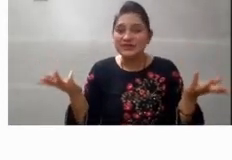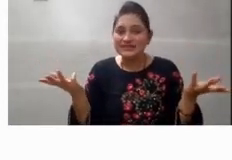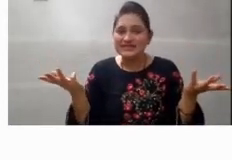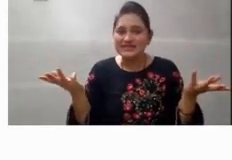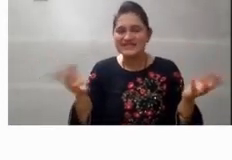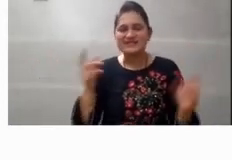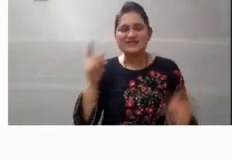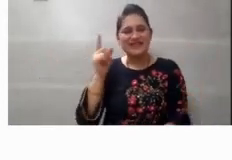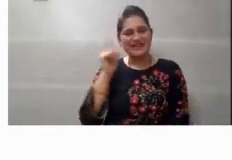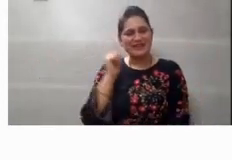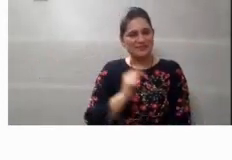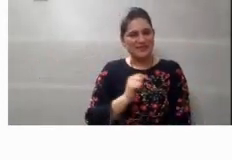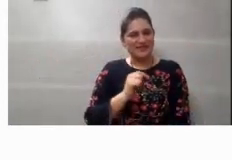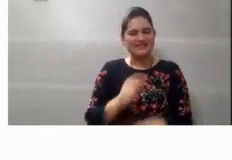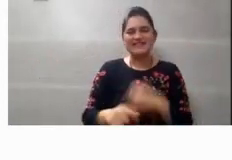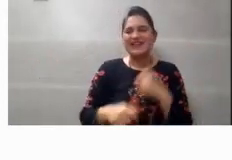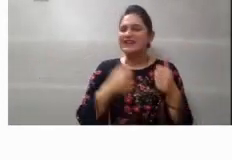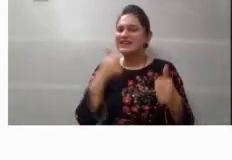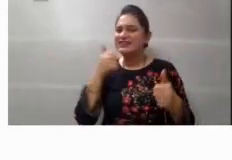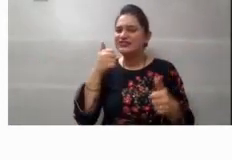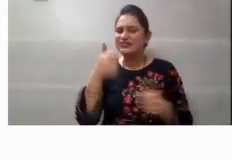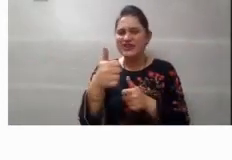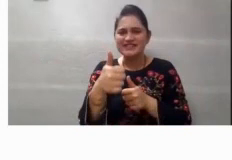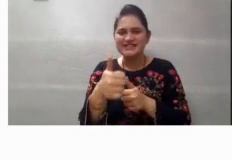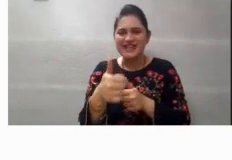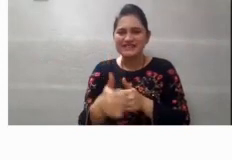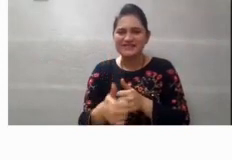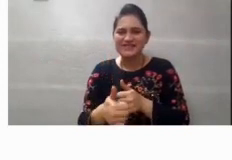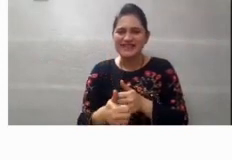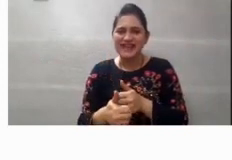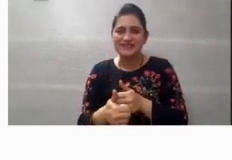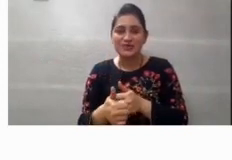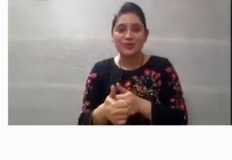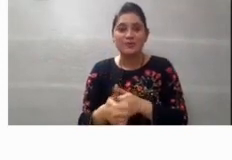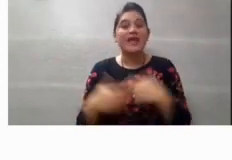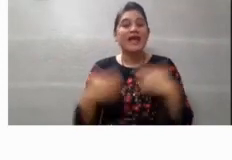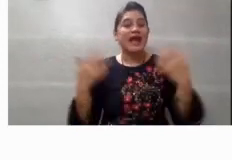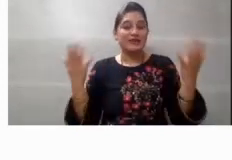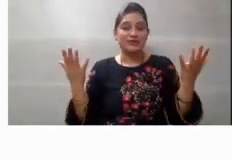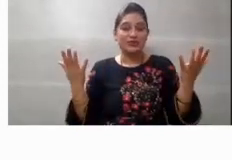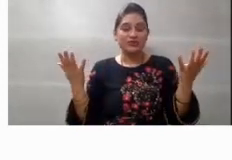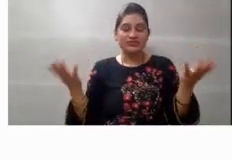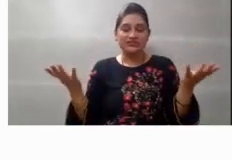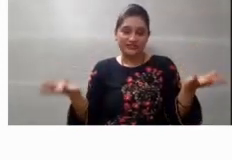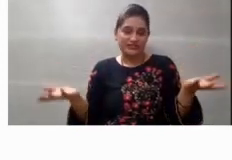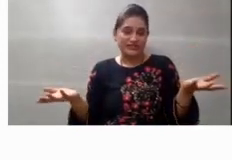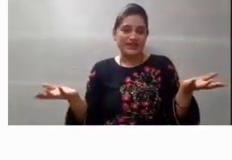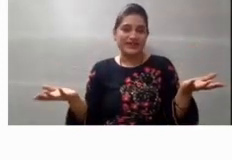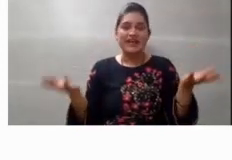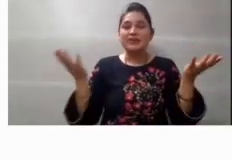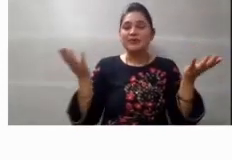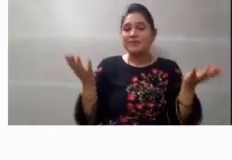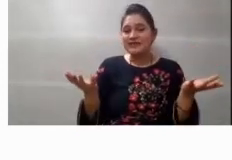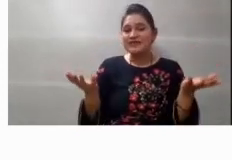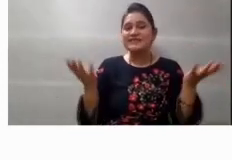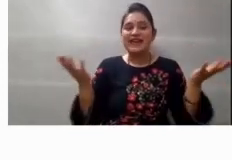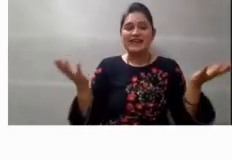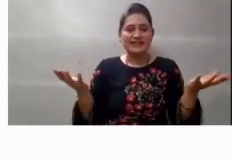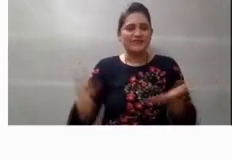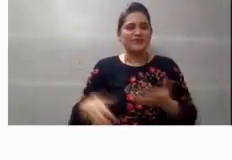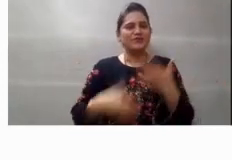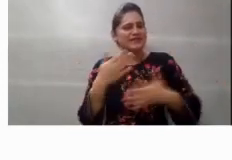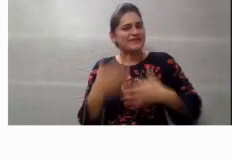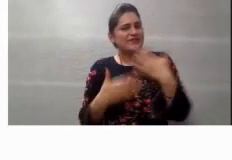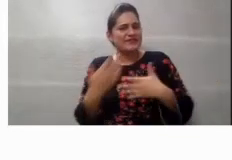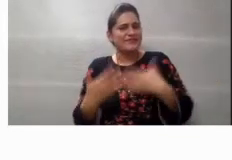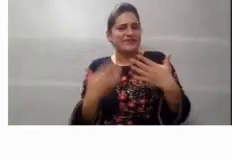will be the total? So, tell your parents and enjoy this activity at home. And you know, children. Your parents